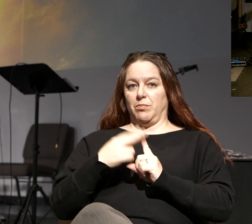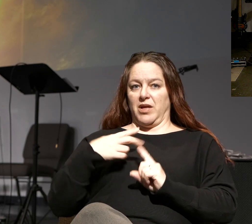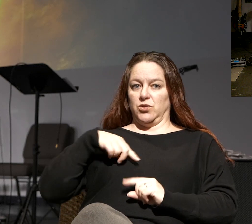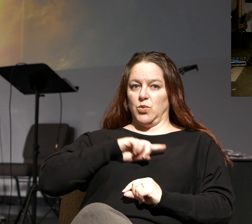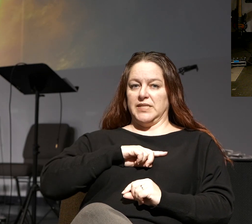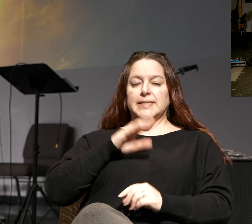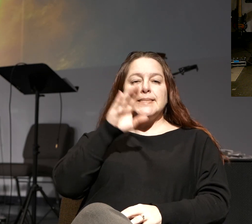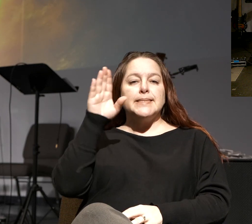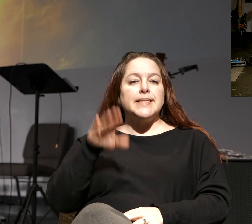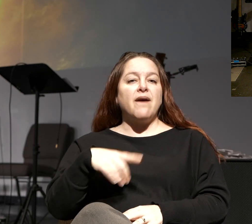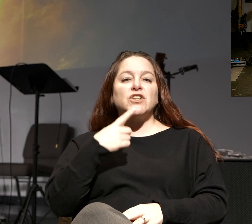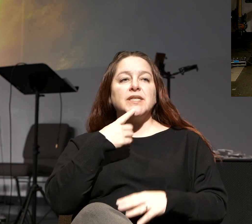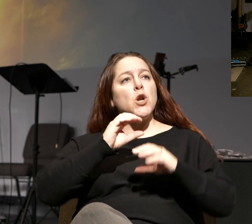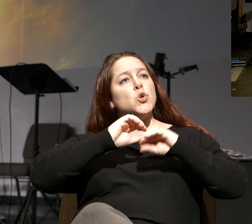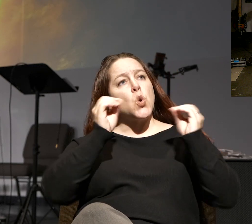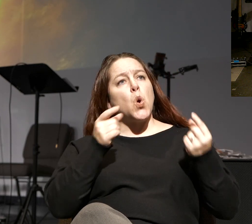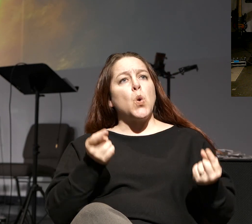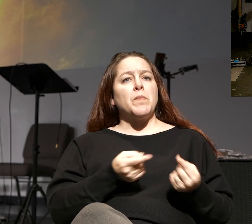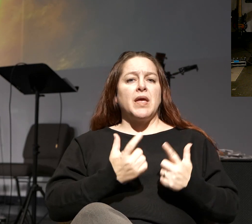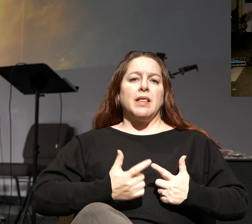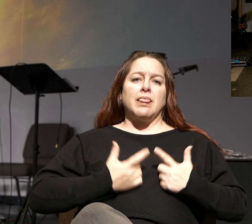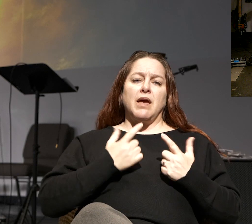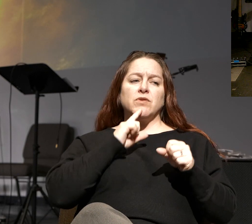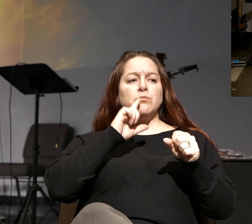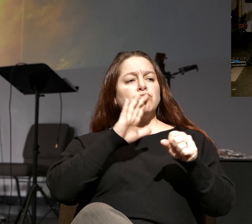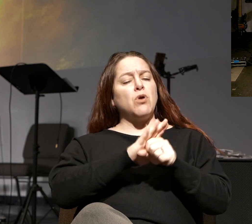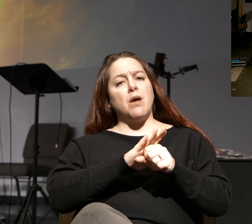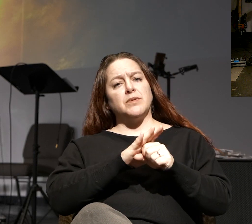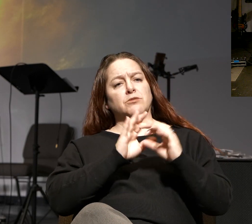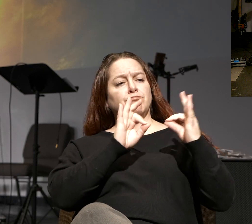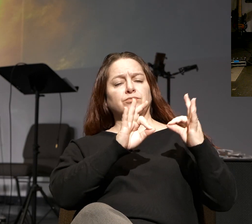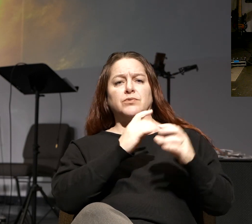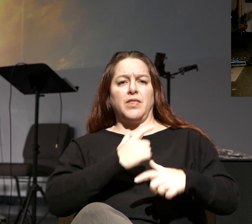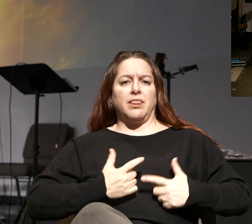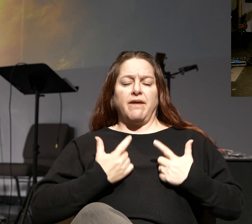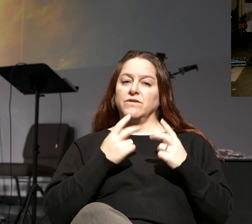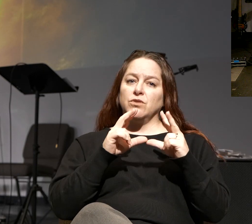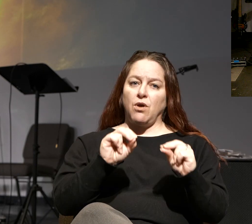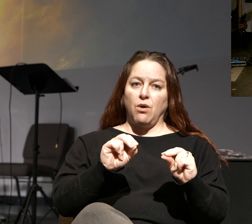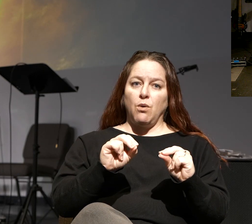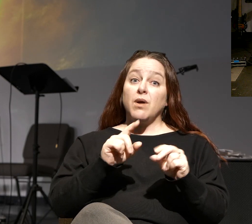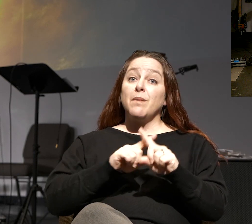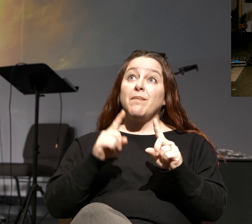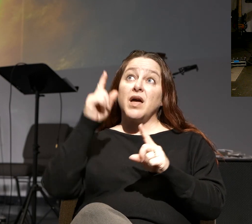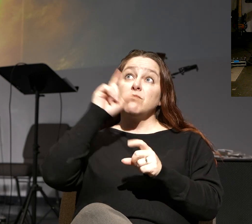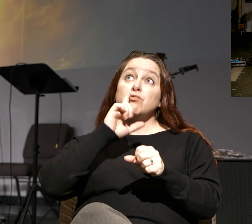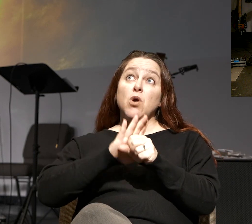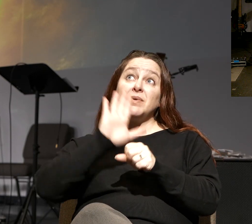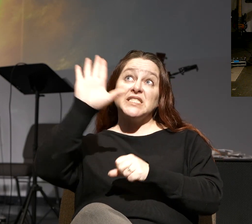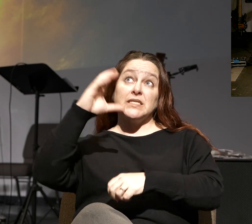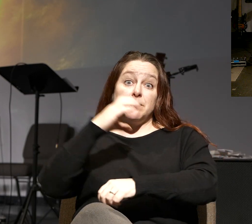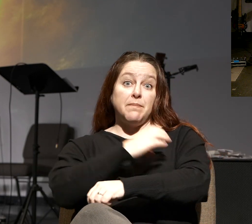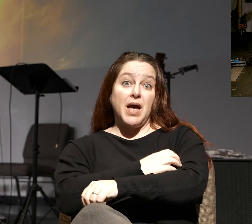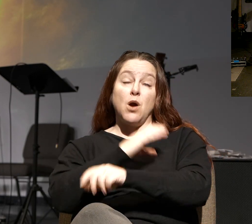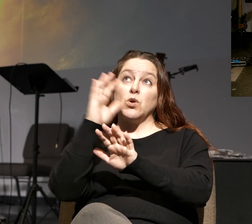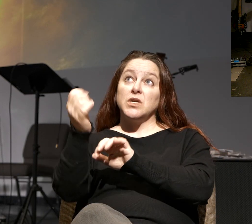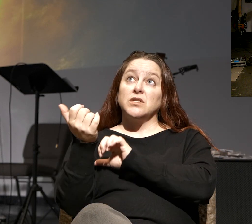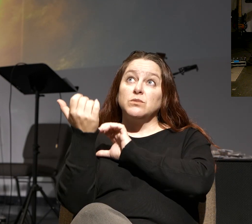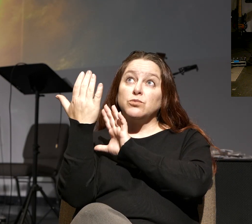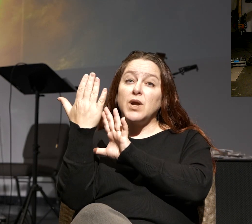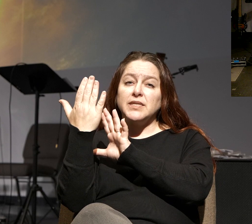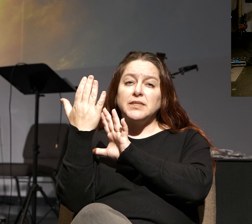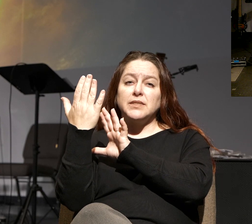never promised us a painless or problem-free life. But this is what he promised us. He promised us his power, his presence,